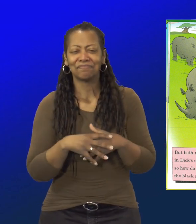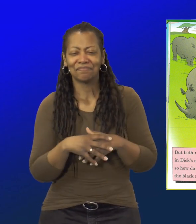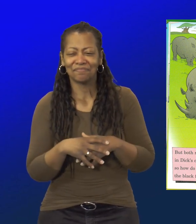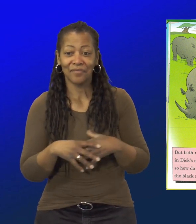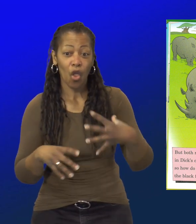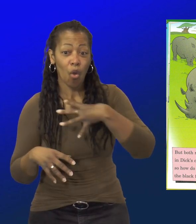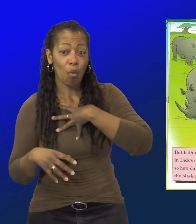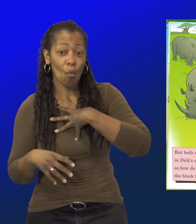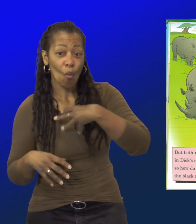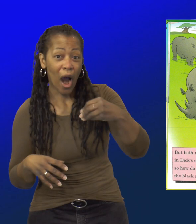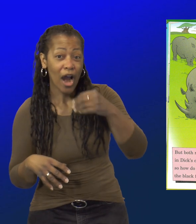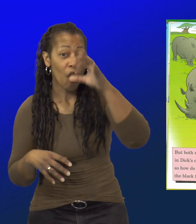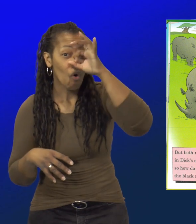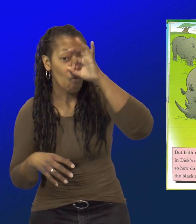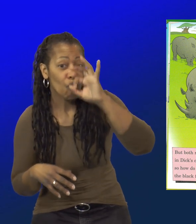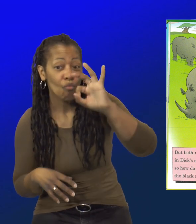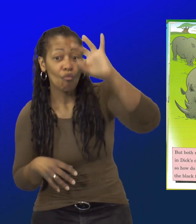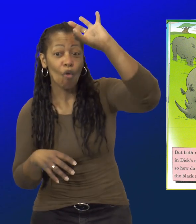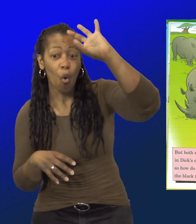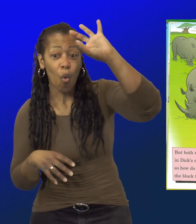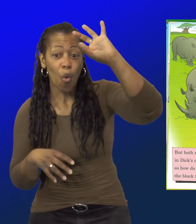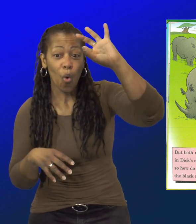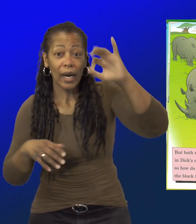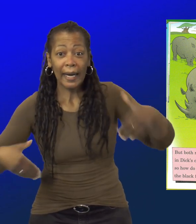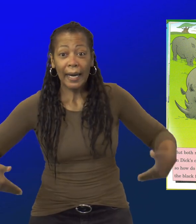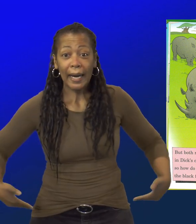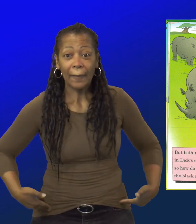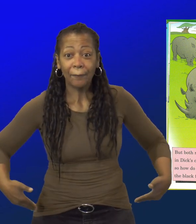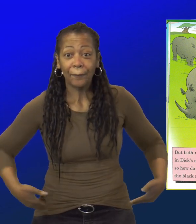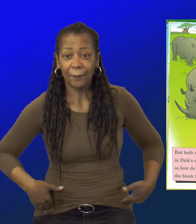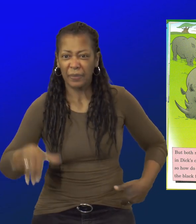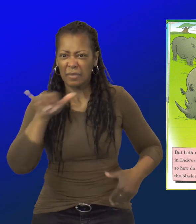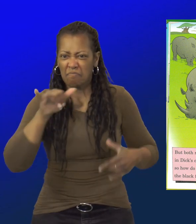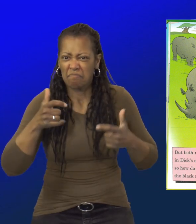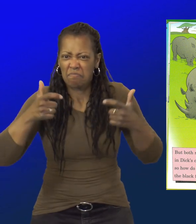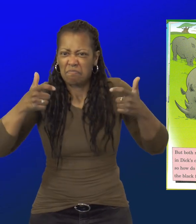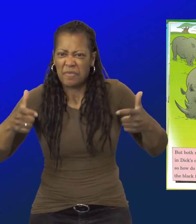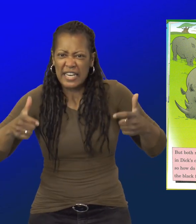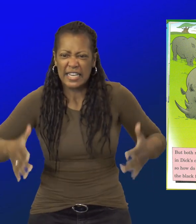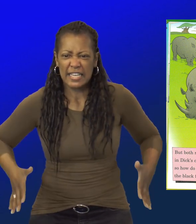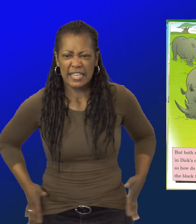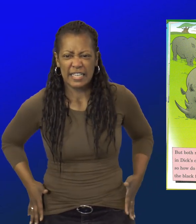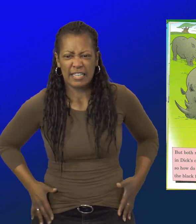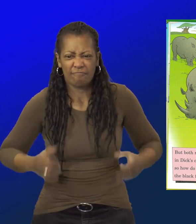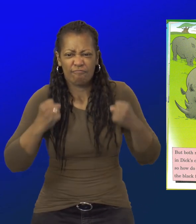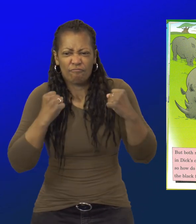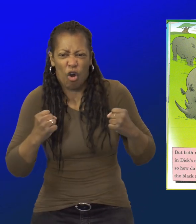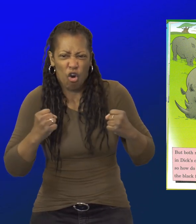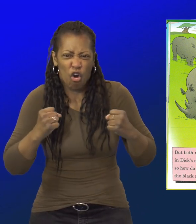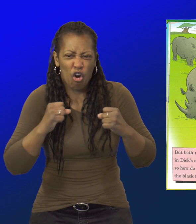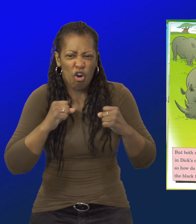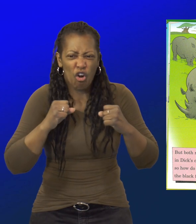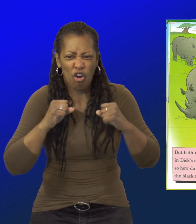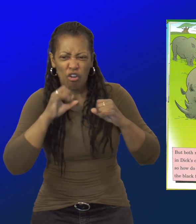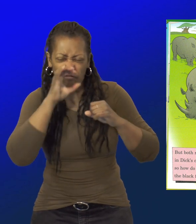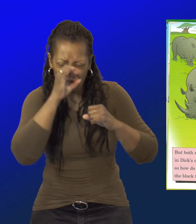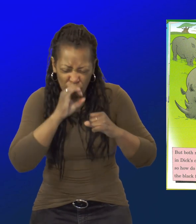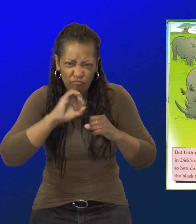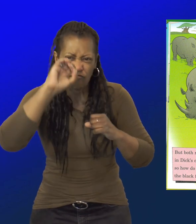A white rhino's lips are wide like a bow. He